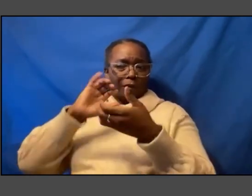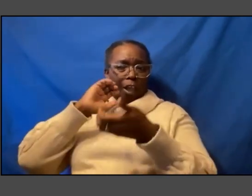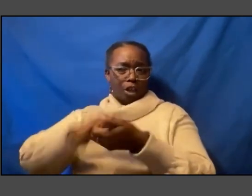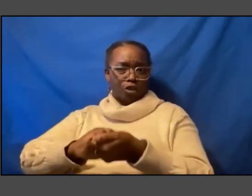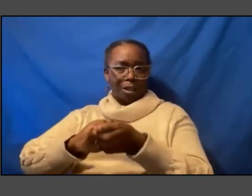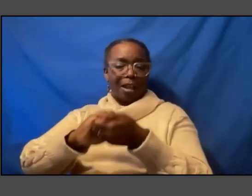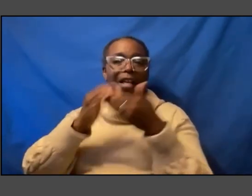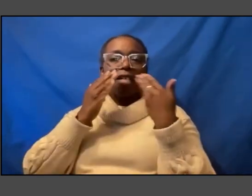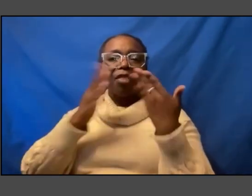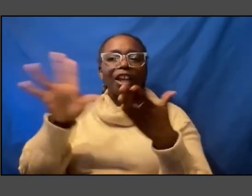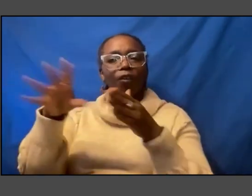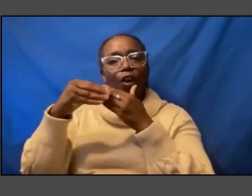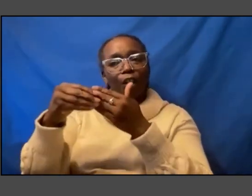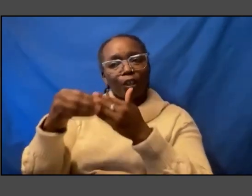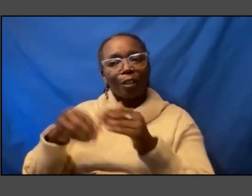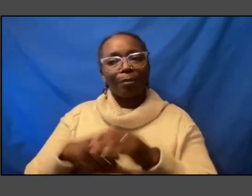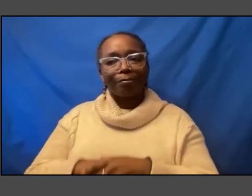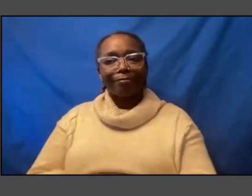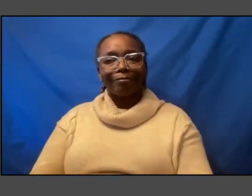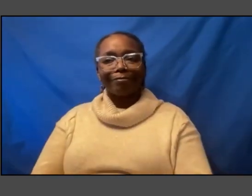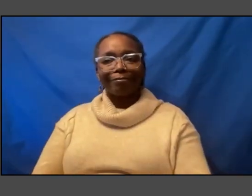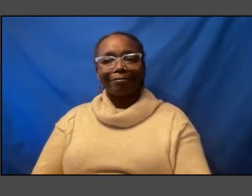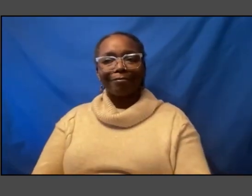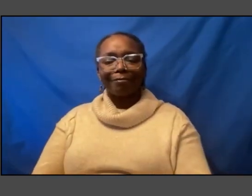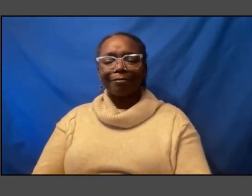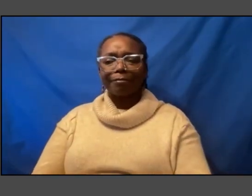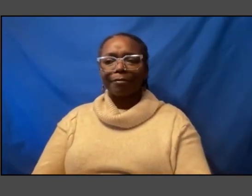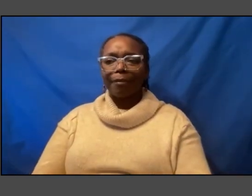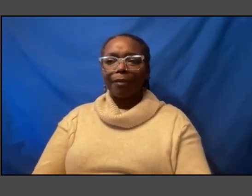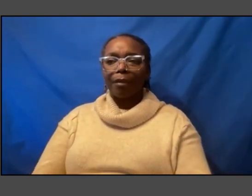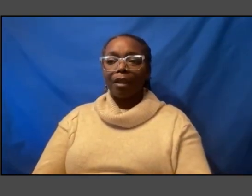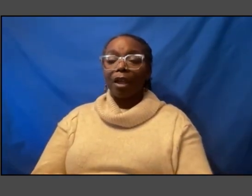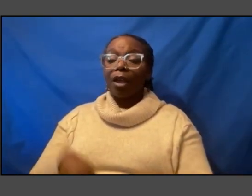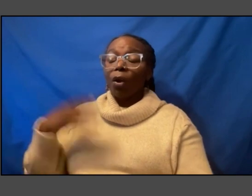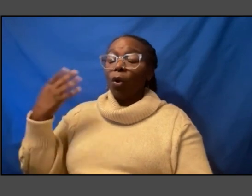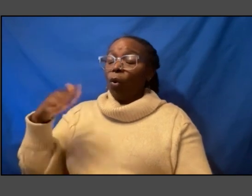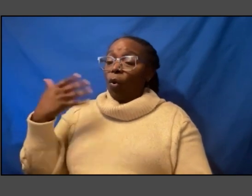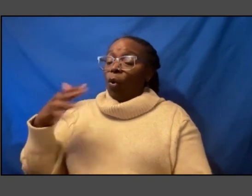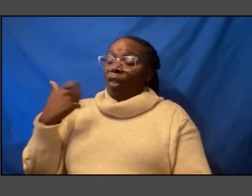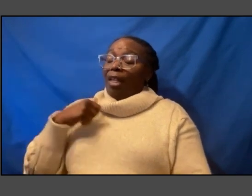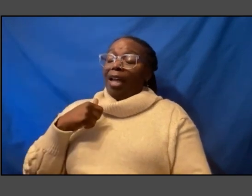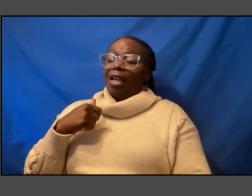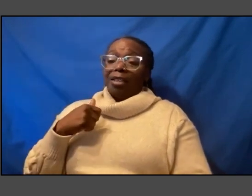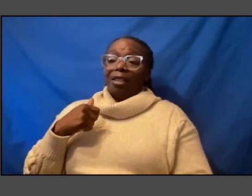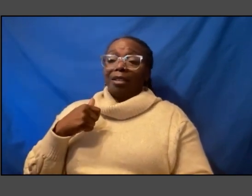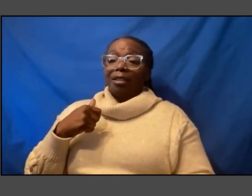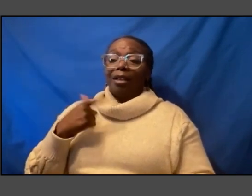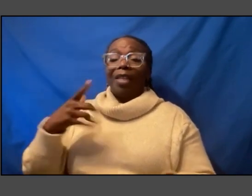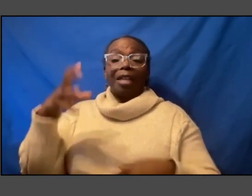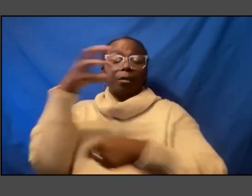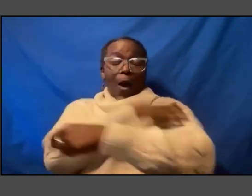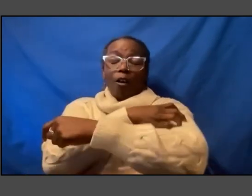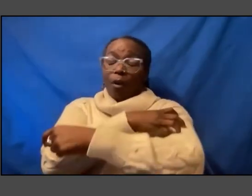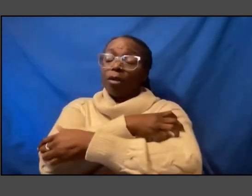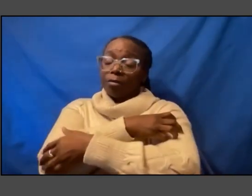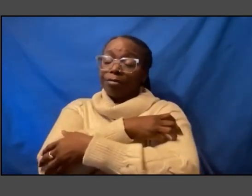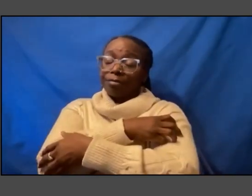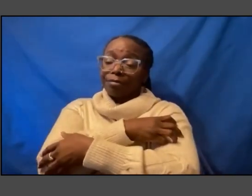what would you say wow that's pretty powerful i mean i think that first of all my notion is that you have